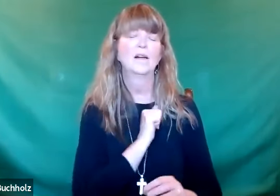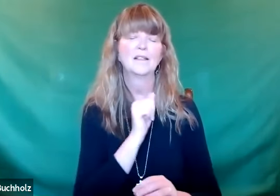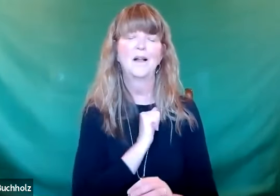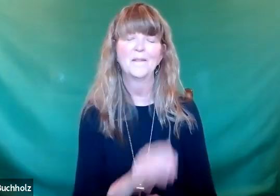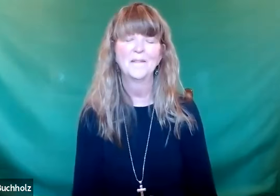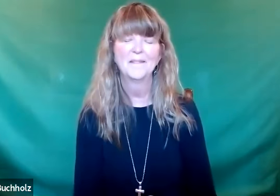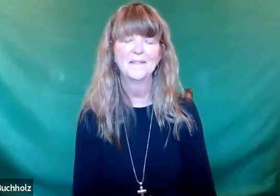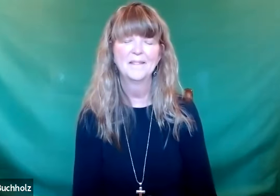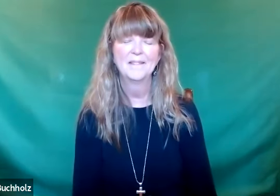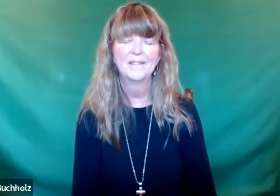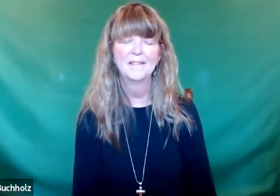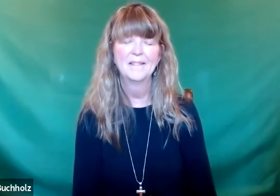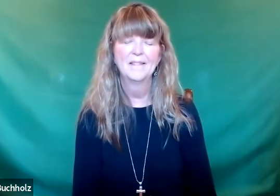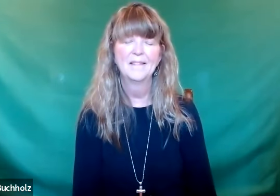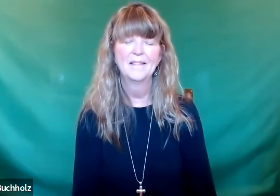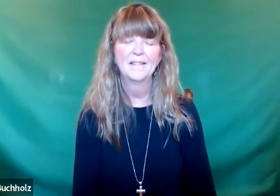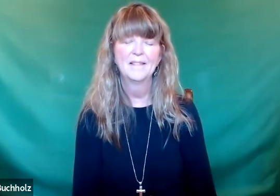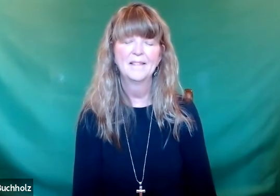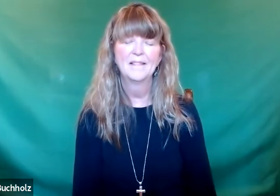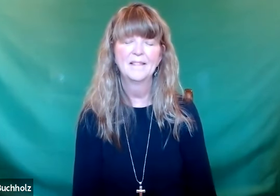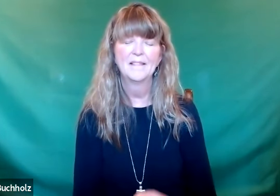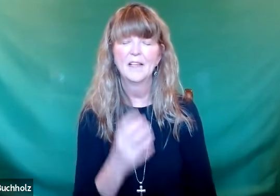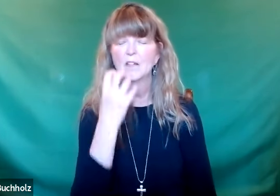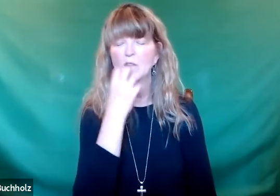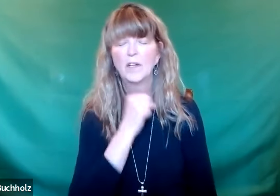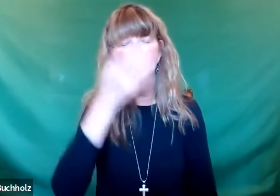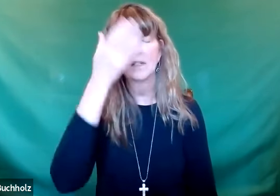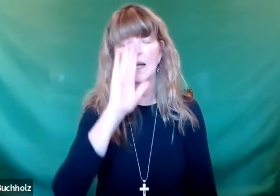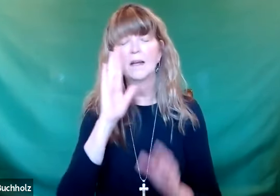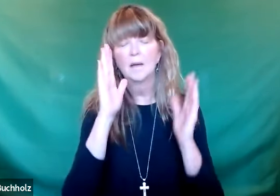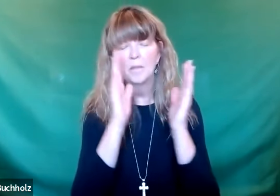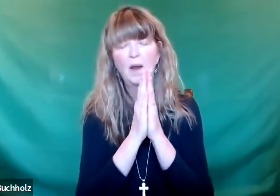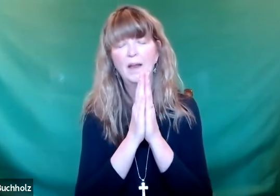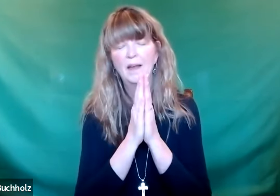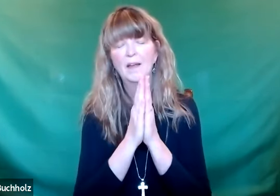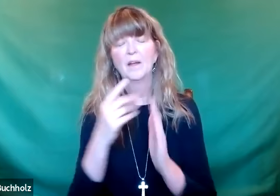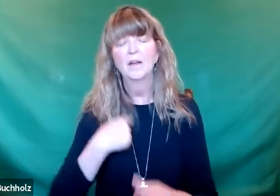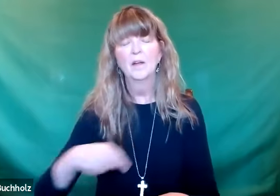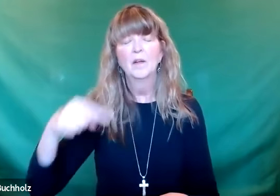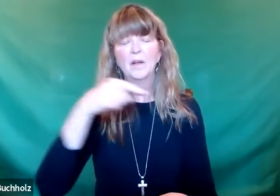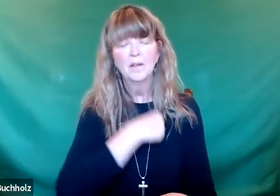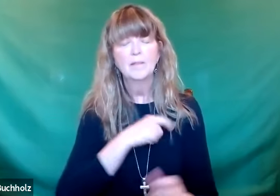if our soil is not good and we have not experienced growth because of that.